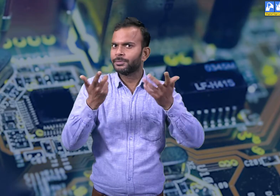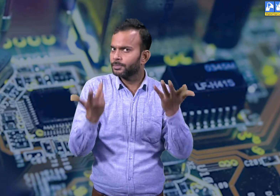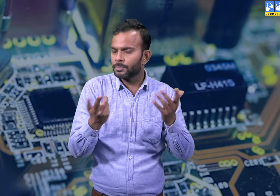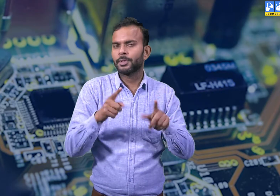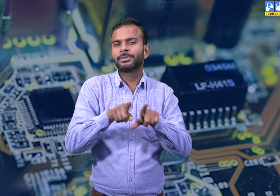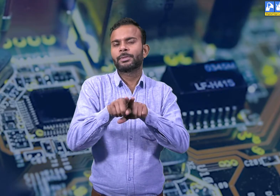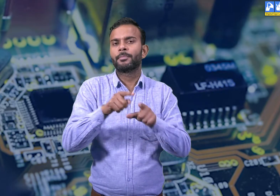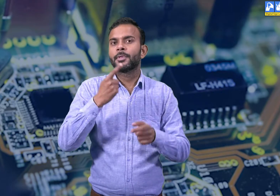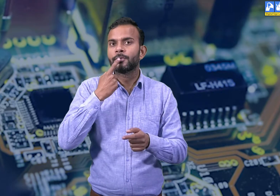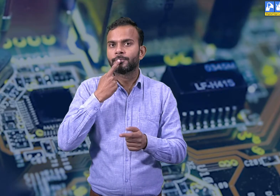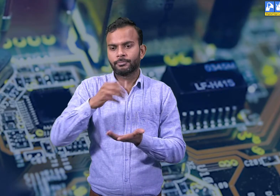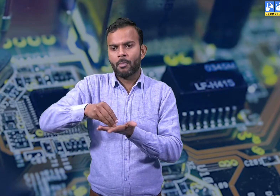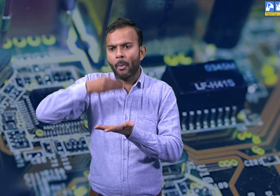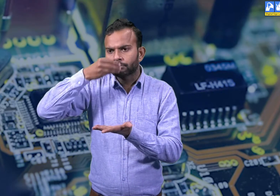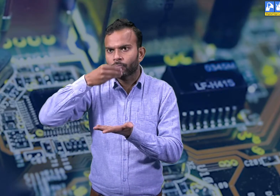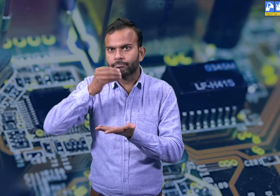the sense of taste.